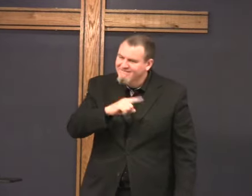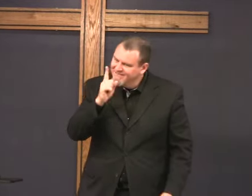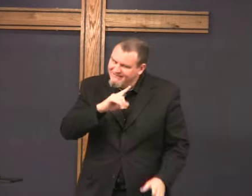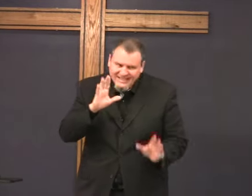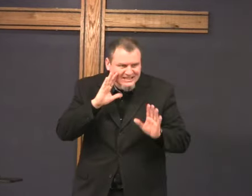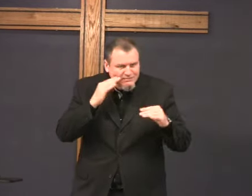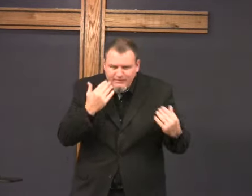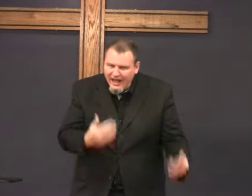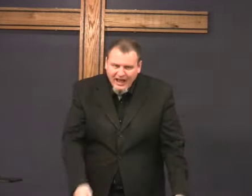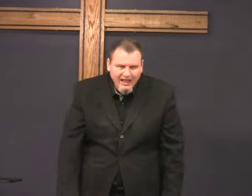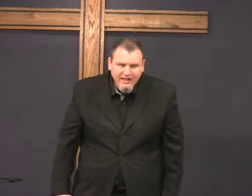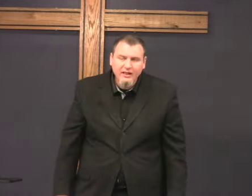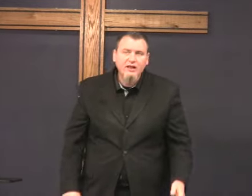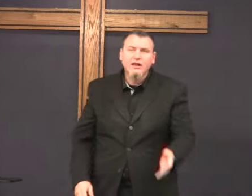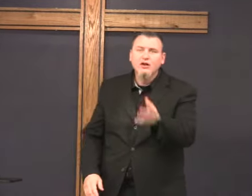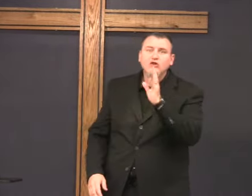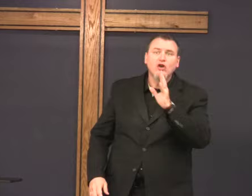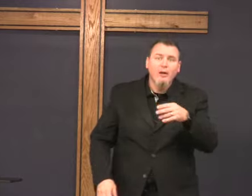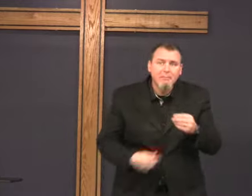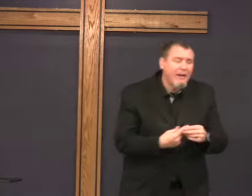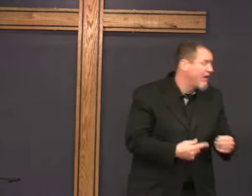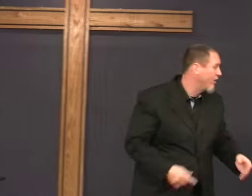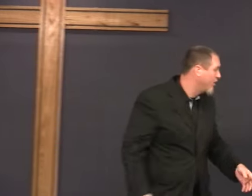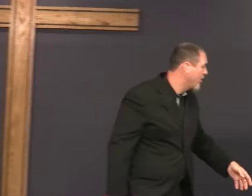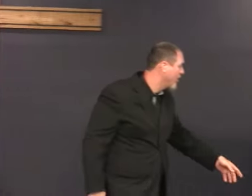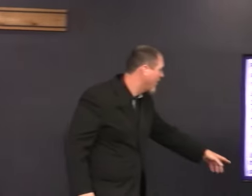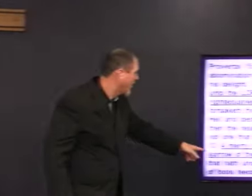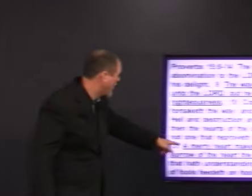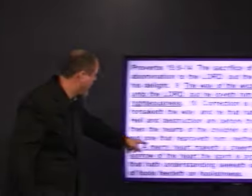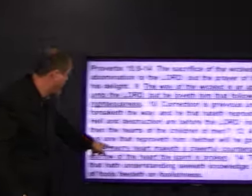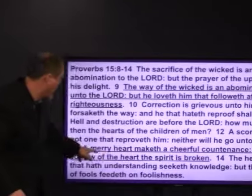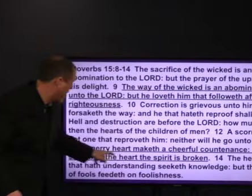that's a fake smile so we're talking about